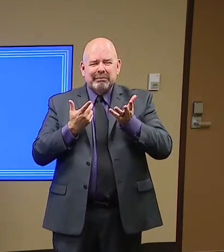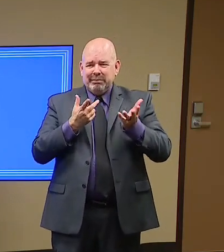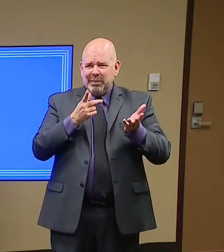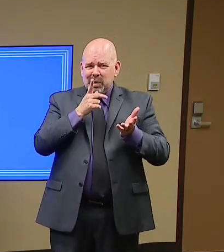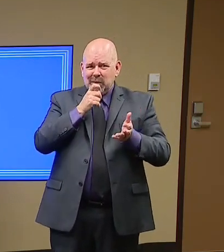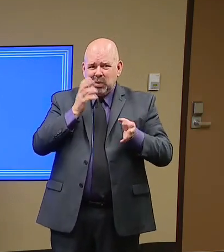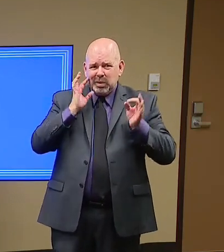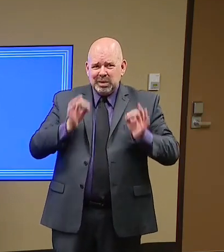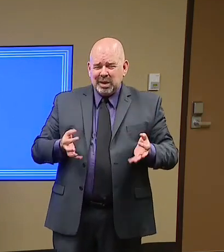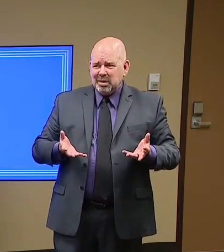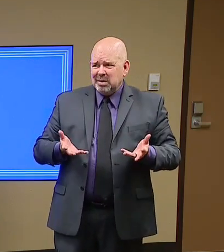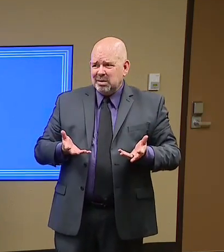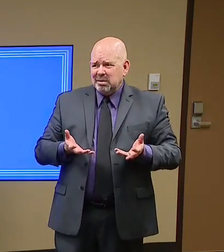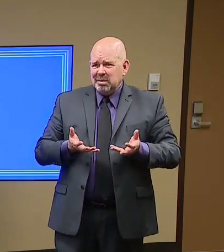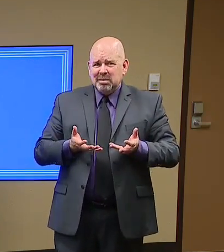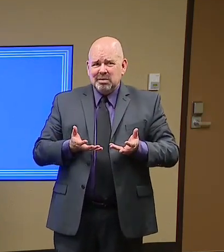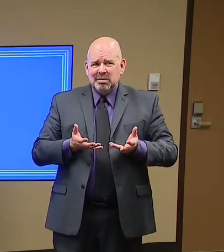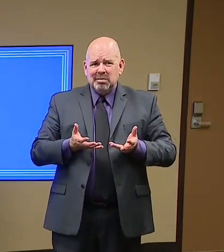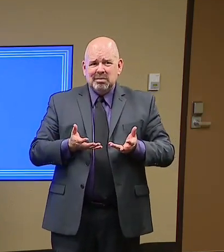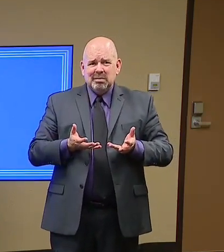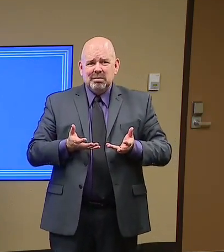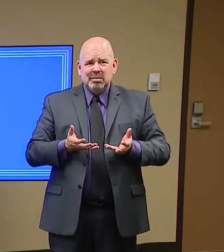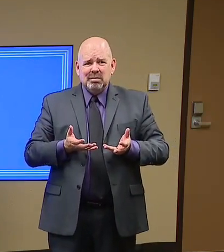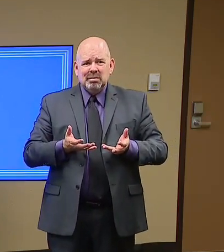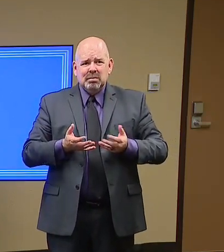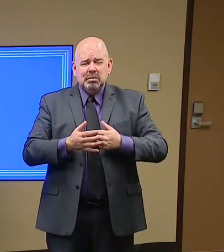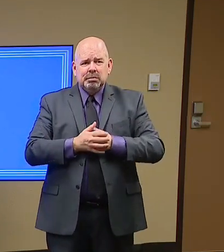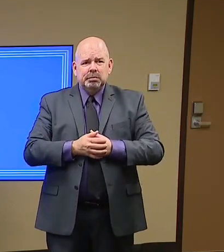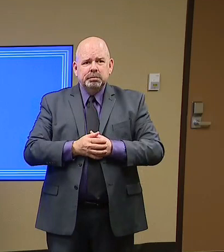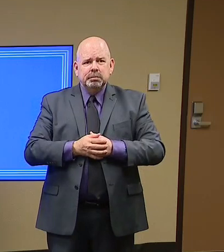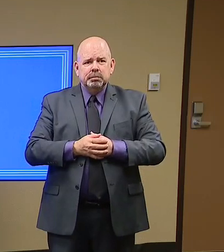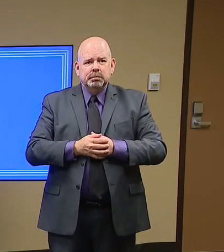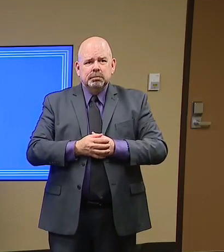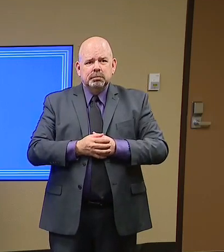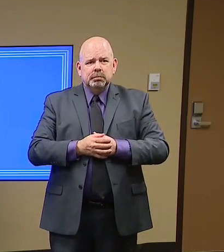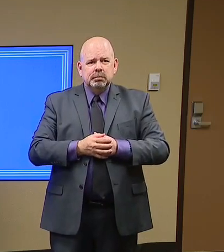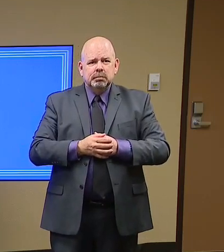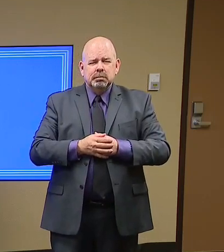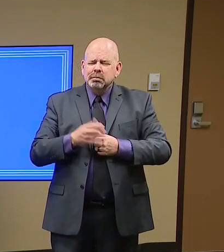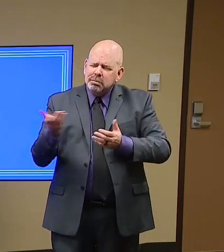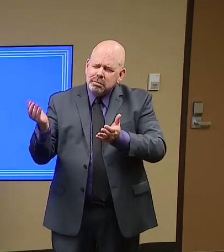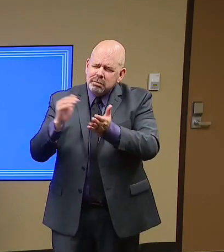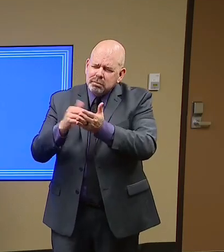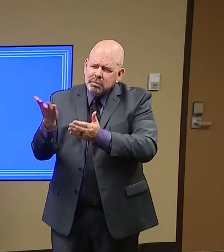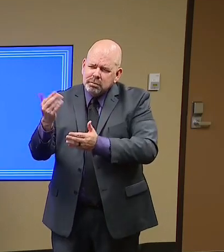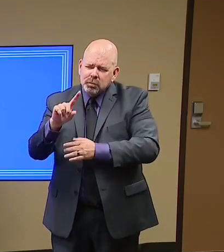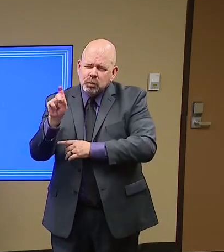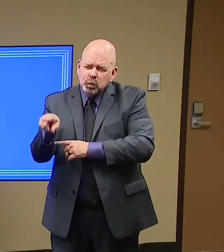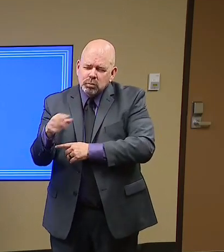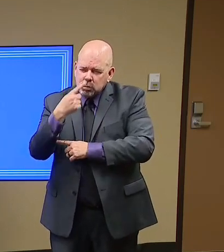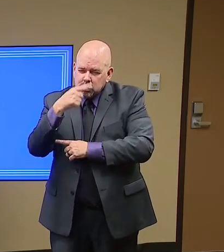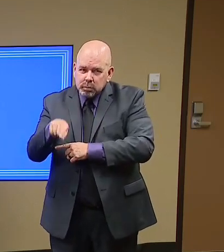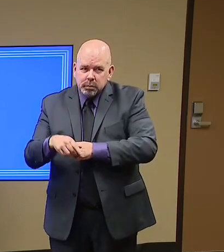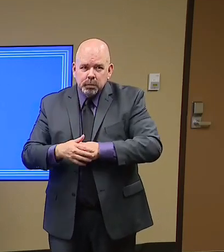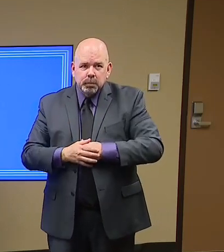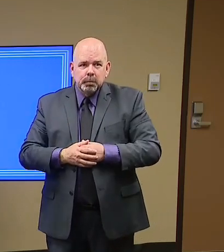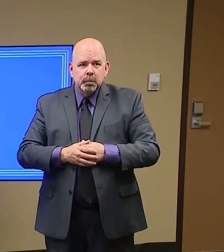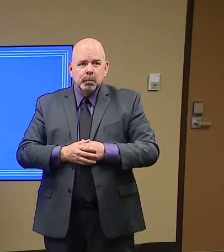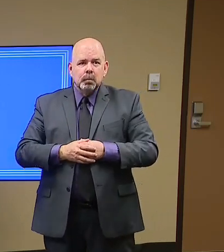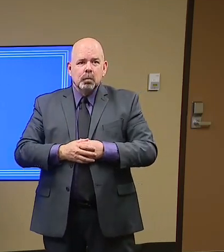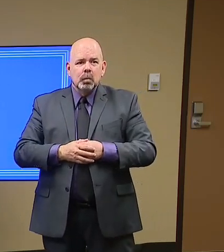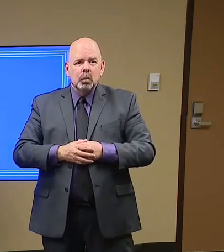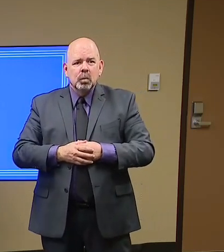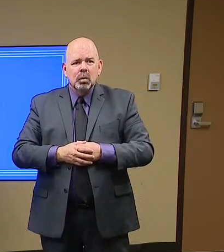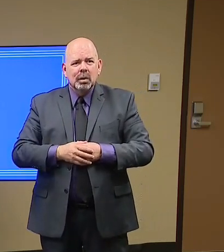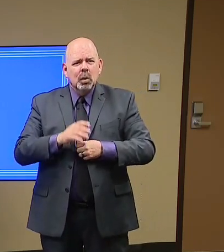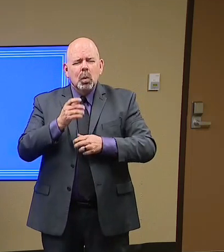'all have... I mean... I got the second part, but the... So do you mind just running it for us? Like, what places this applies